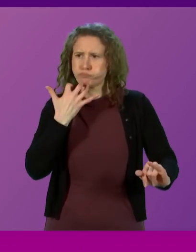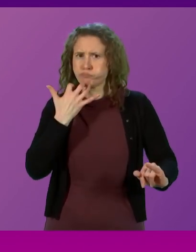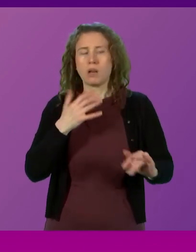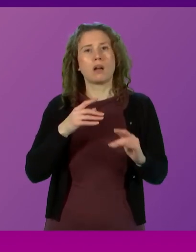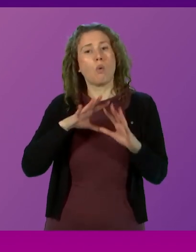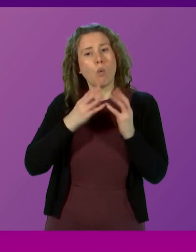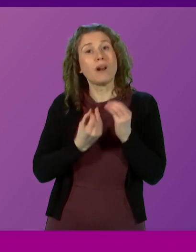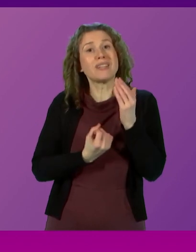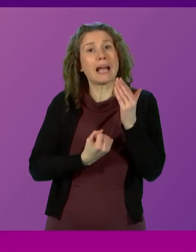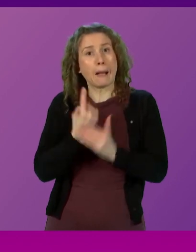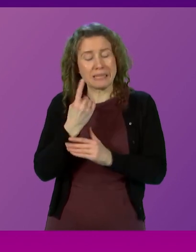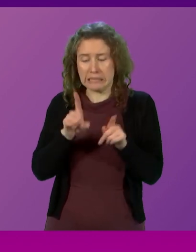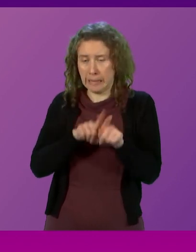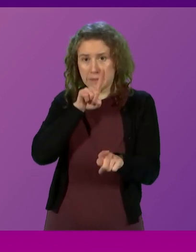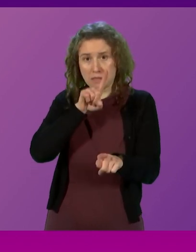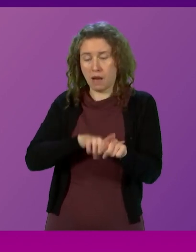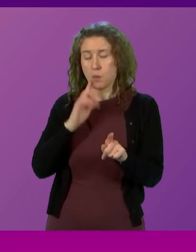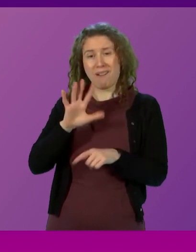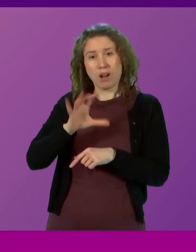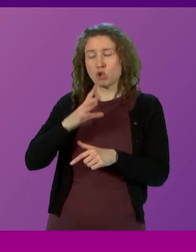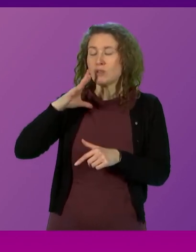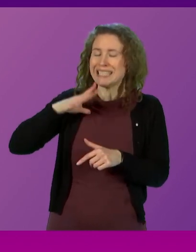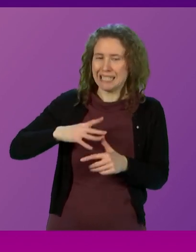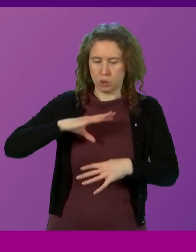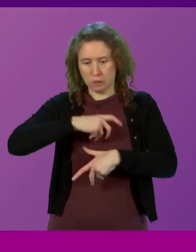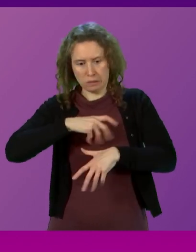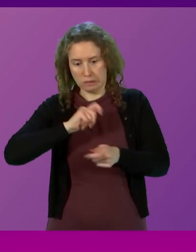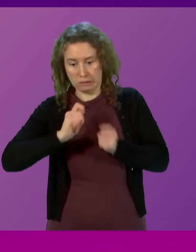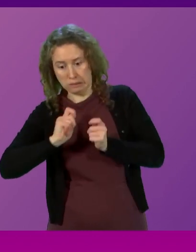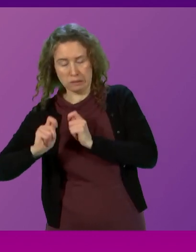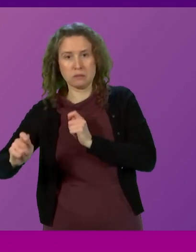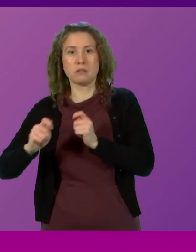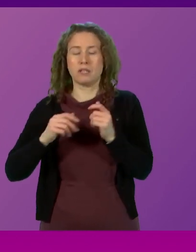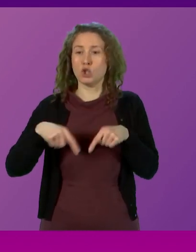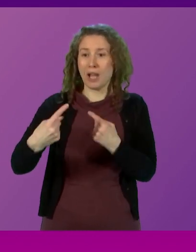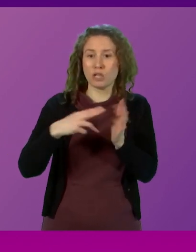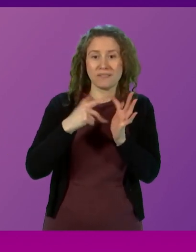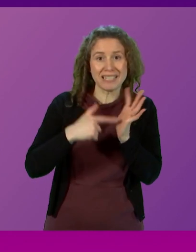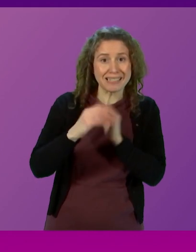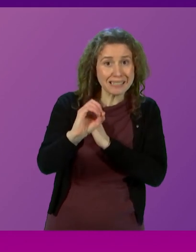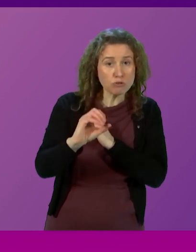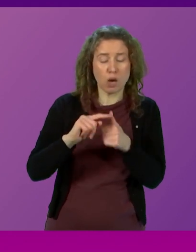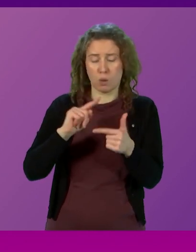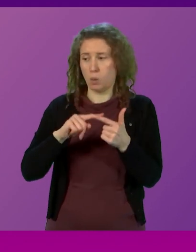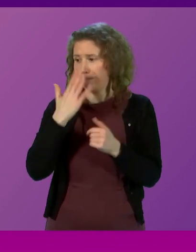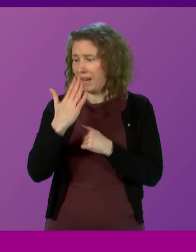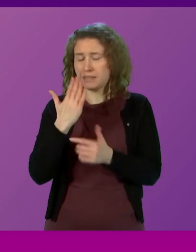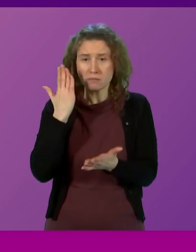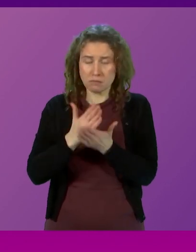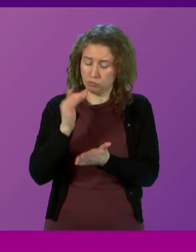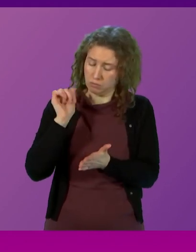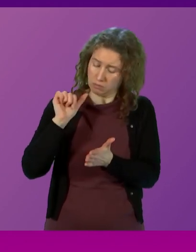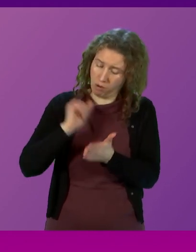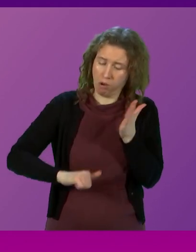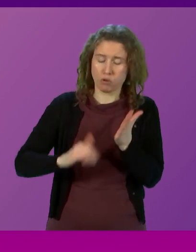all of this is happening at a time when our country needs to adapt to the challenges of net zero and face the hard reality of severe